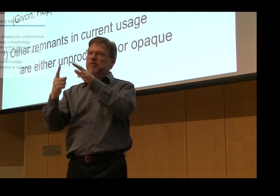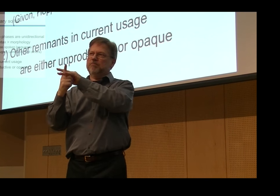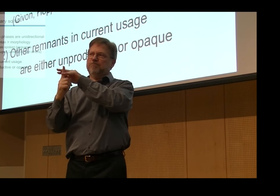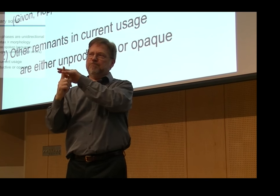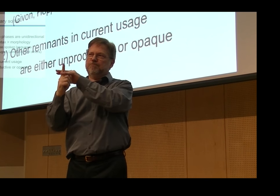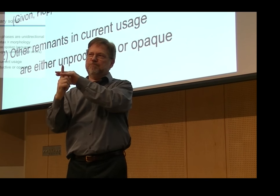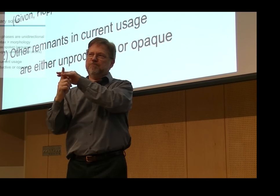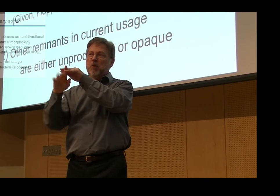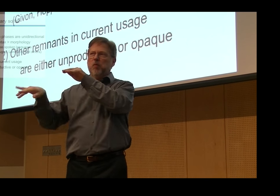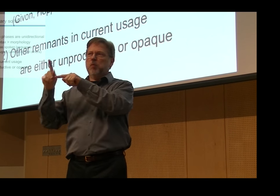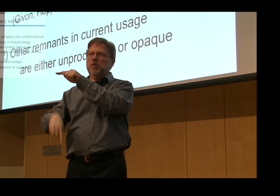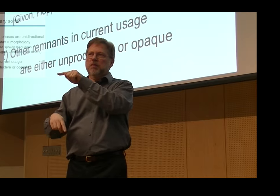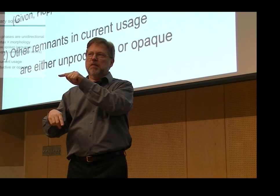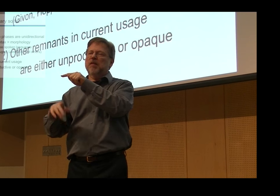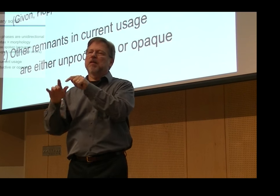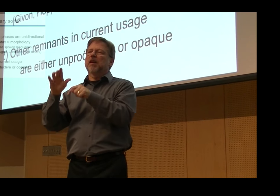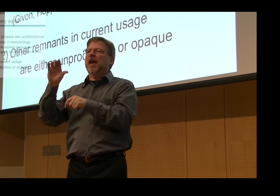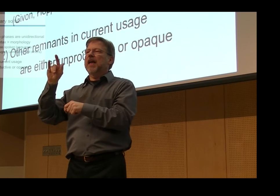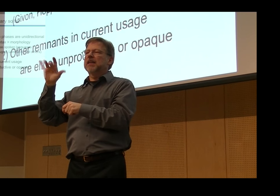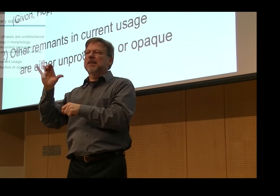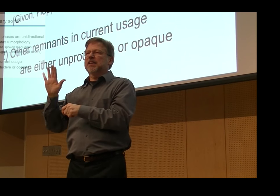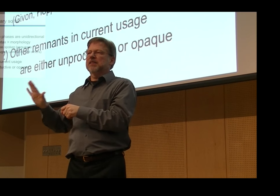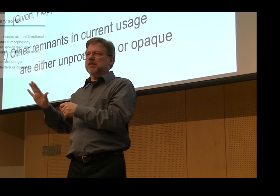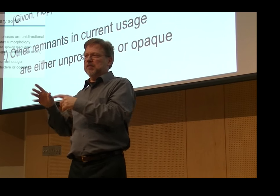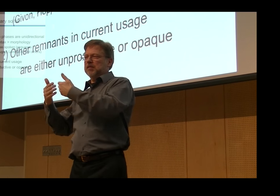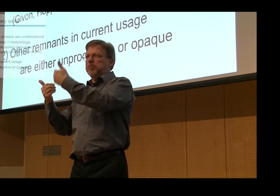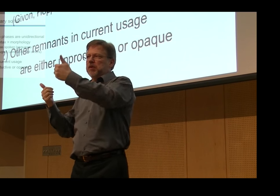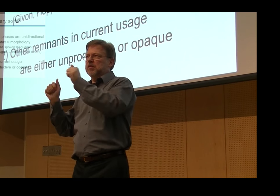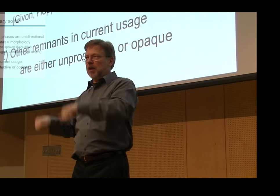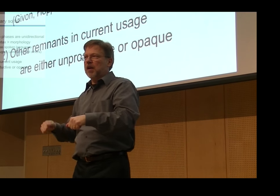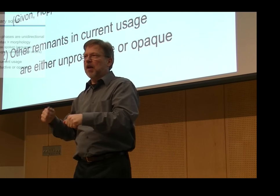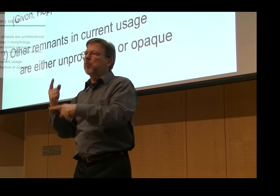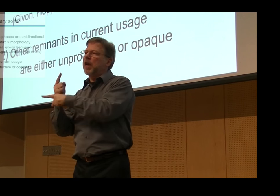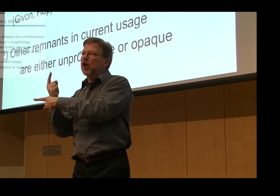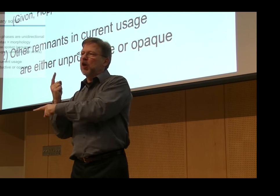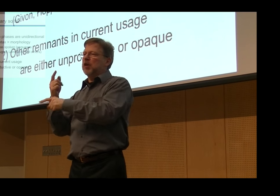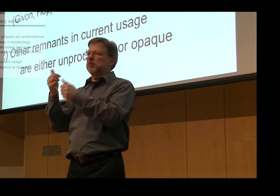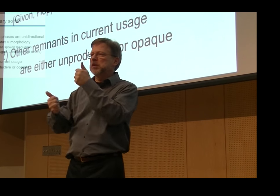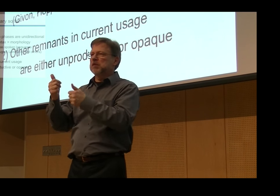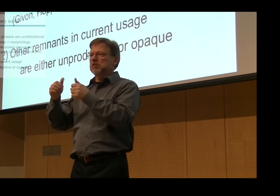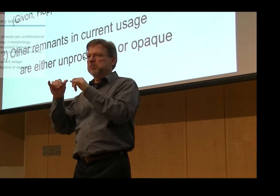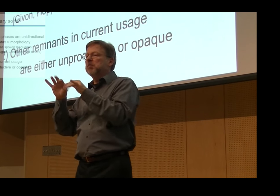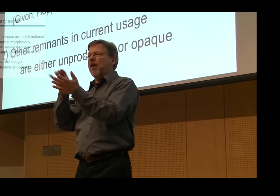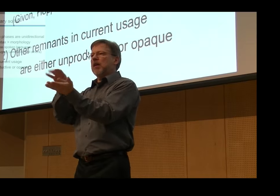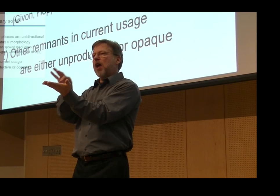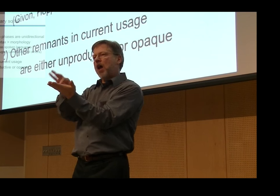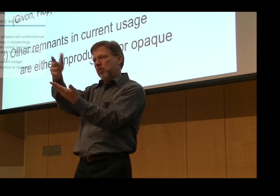We have the gender affix, I refer to it as the gender affix, to identify male versus female in the kinship forms. It's now